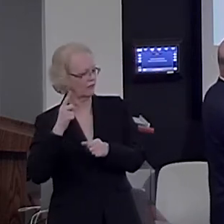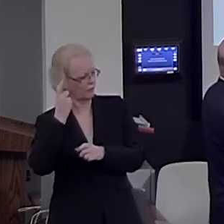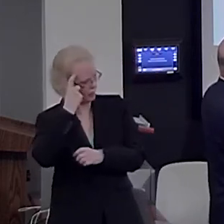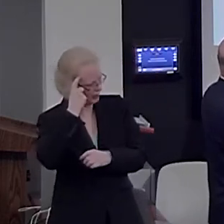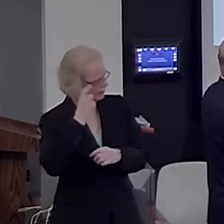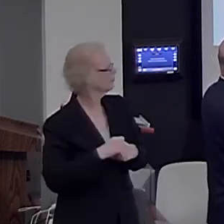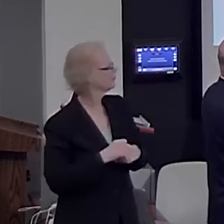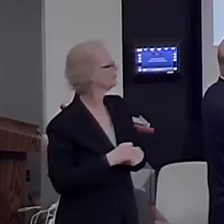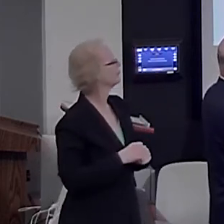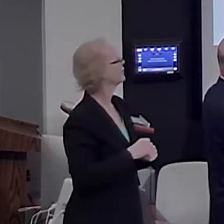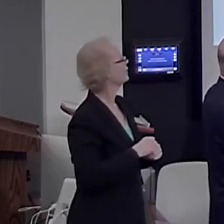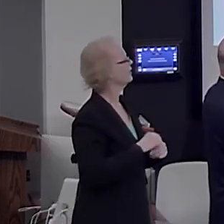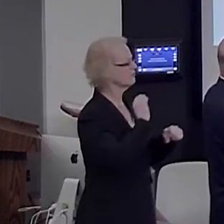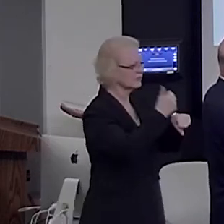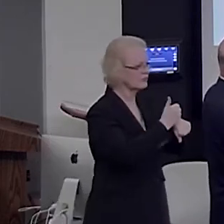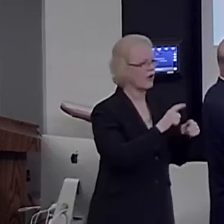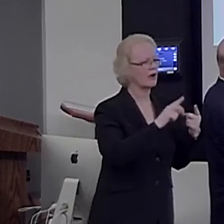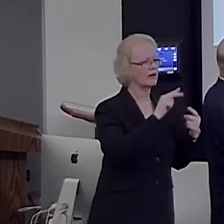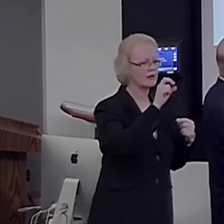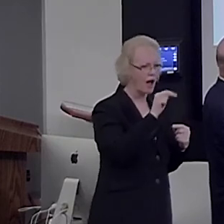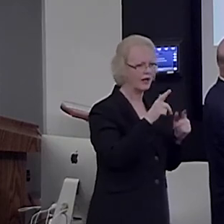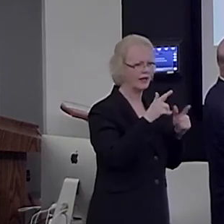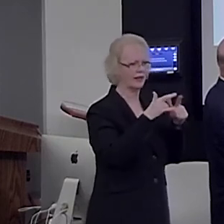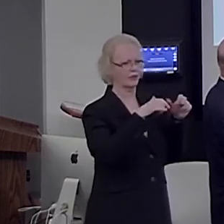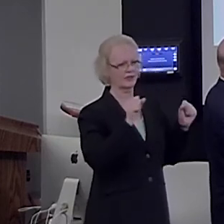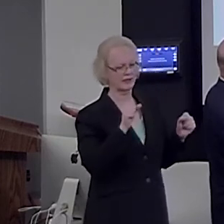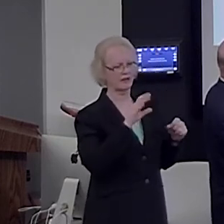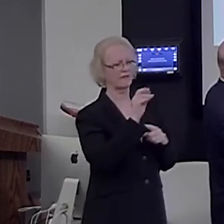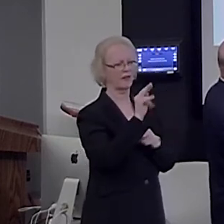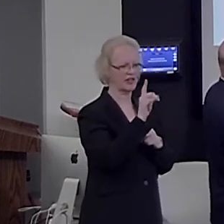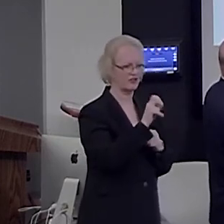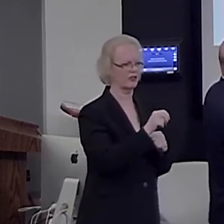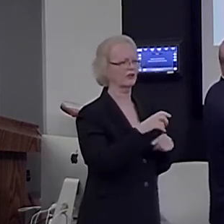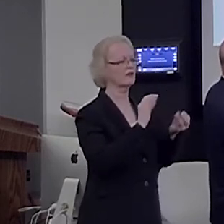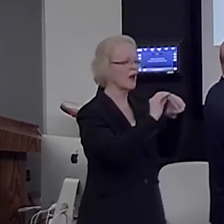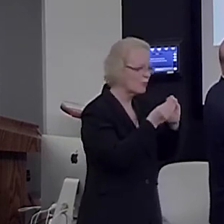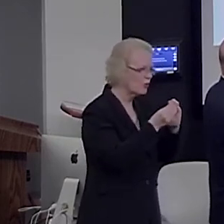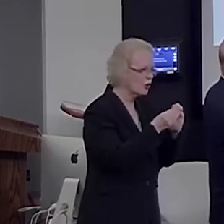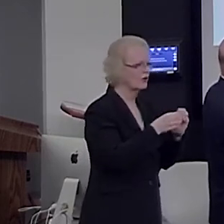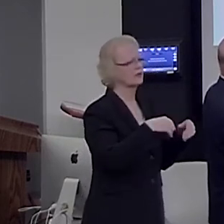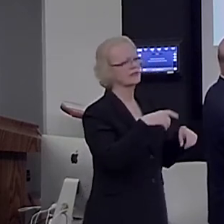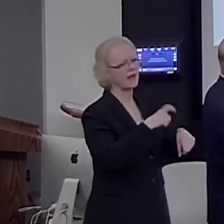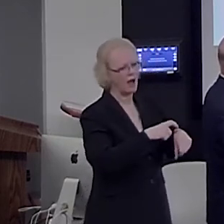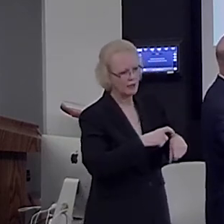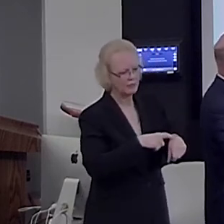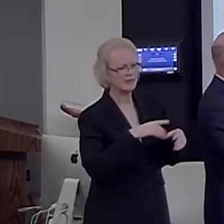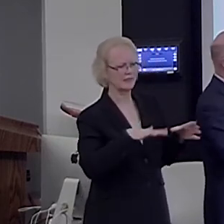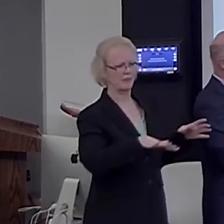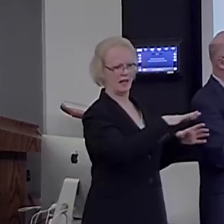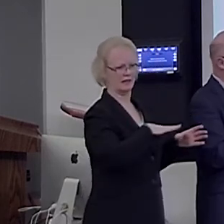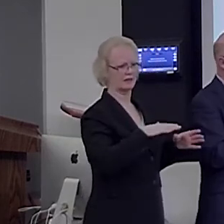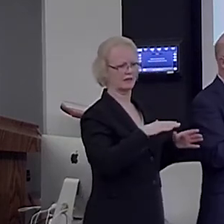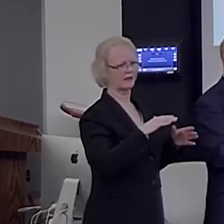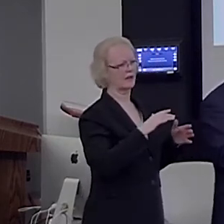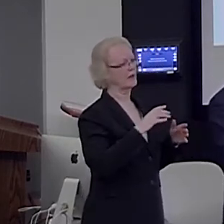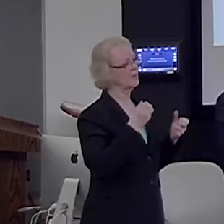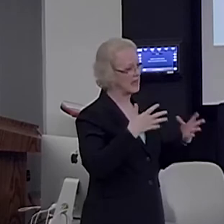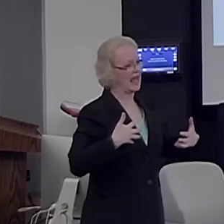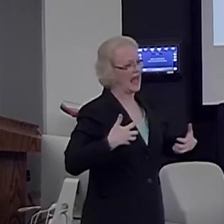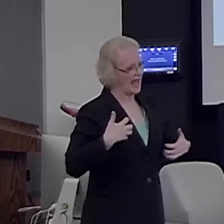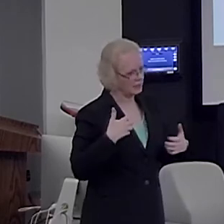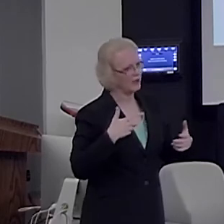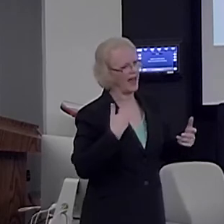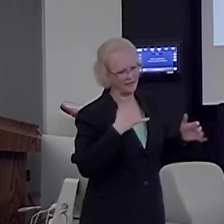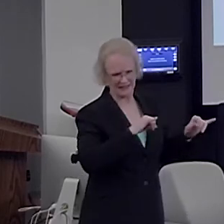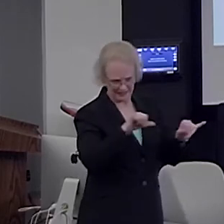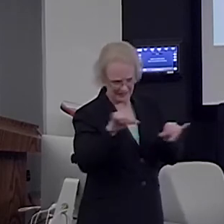-linguistic foundations, core knowledge of space, number, time, which are shared with many other animal species. Now, we can still wonder what